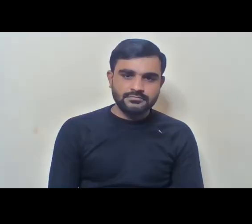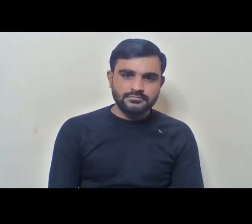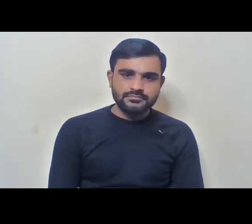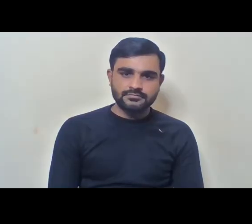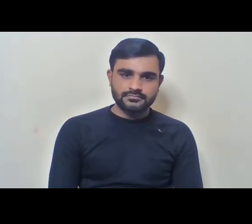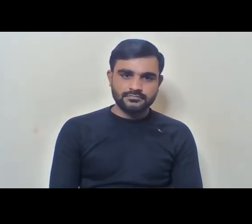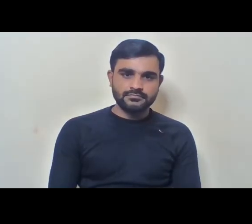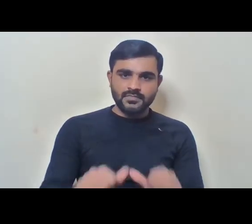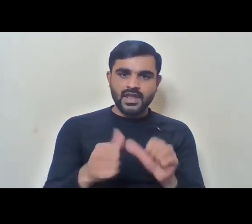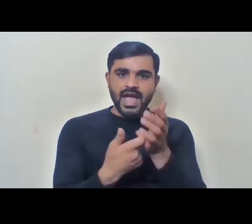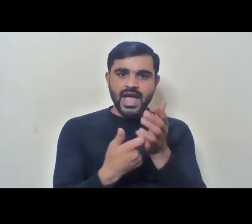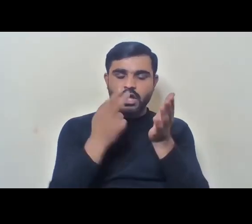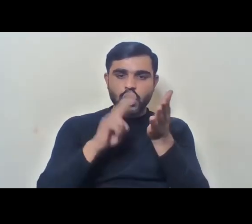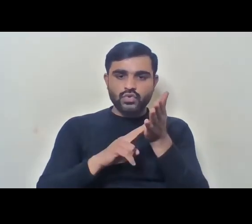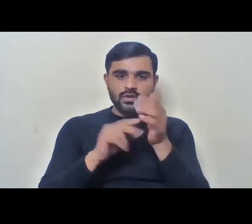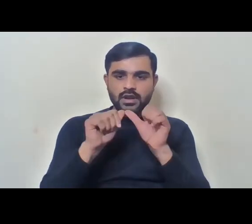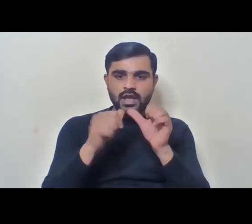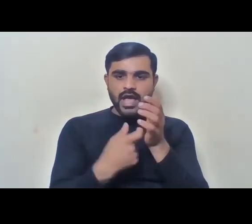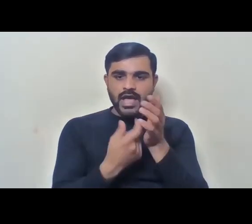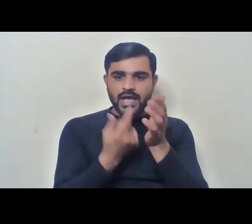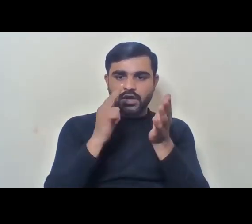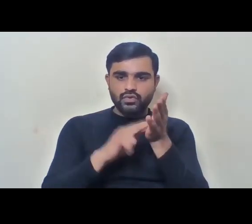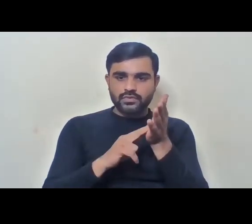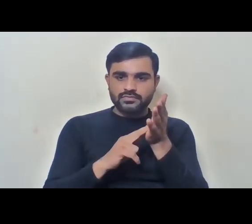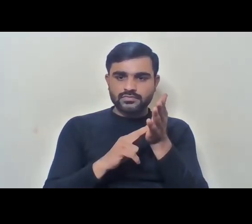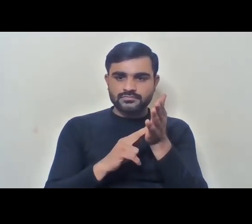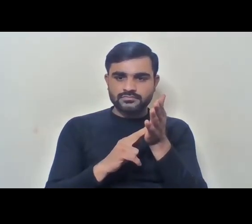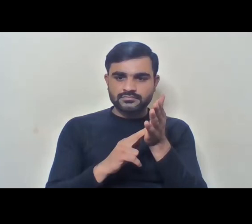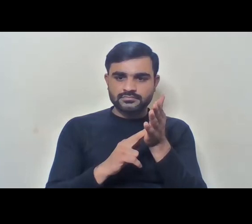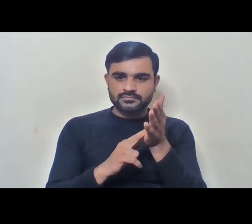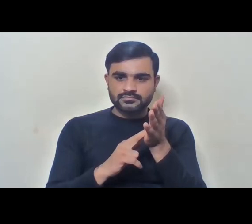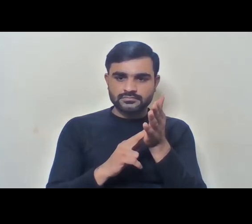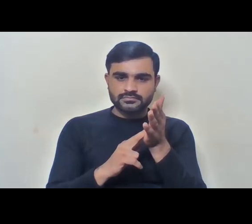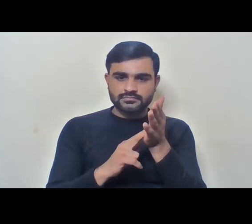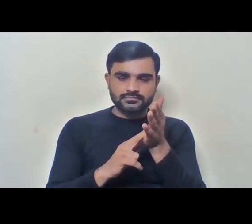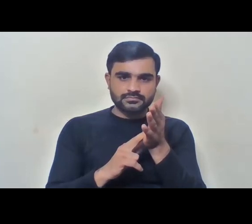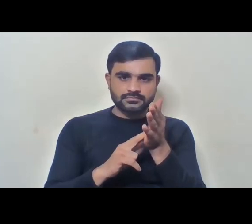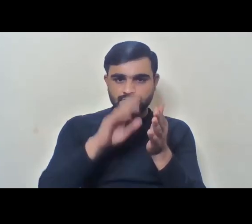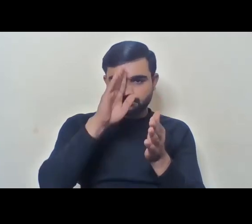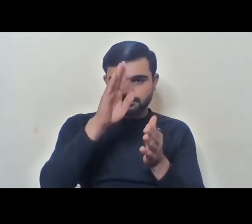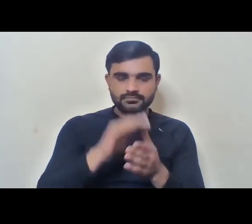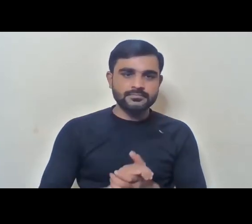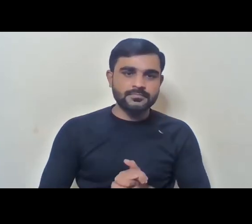Arun Ji, kya, ap apna sawaal puchhna chaathe hai? Hello? Ji, Arun Ji.